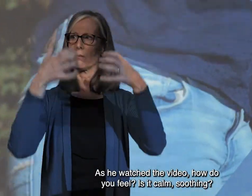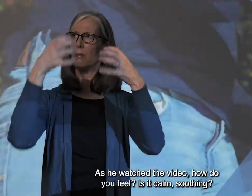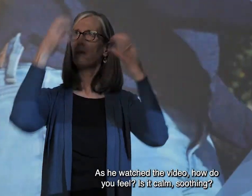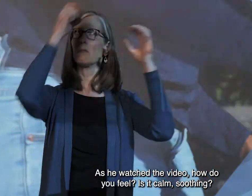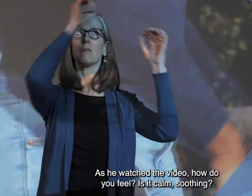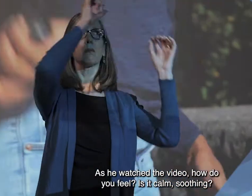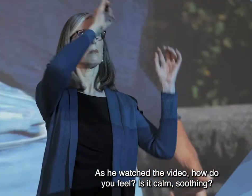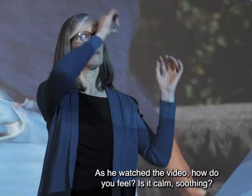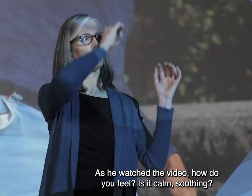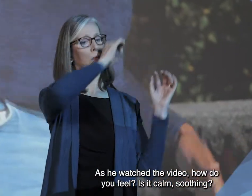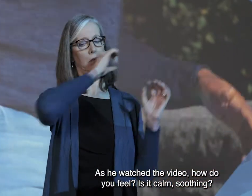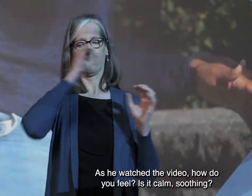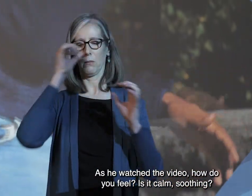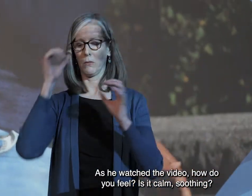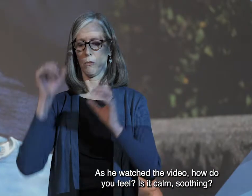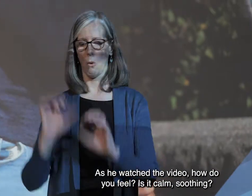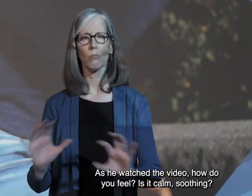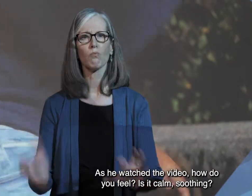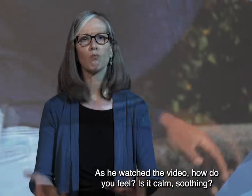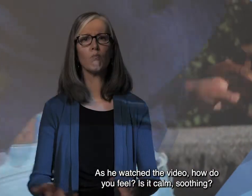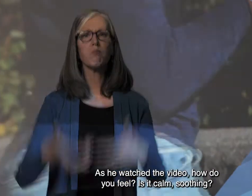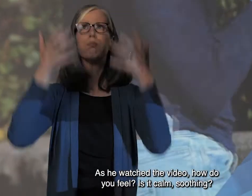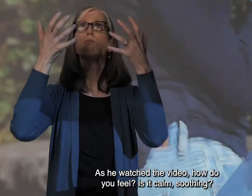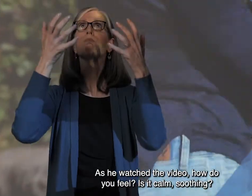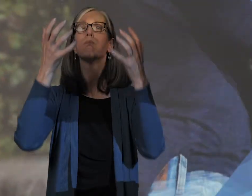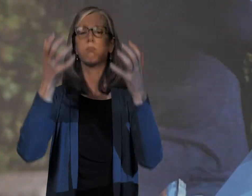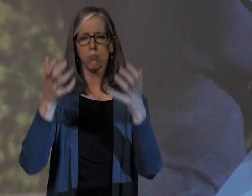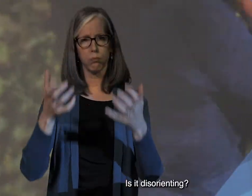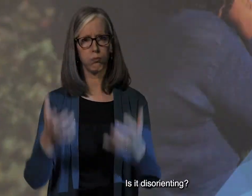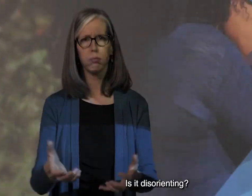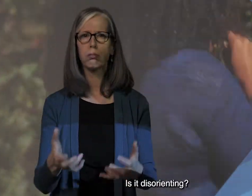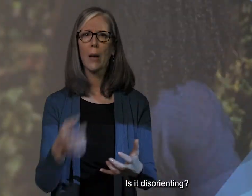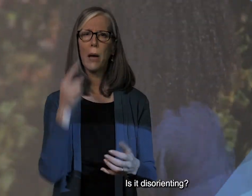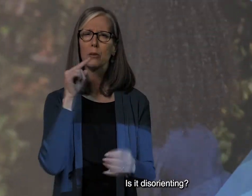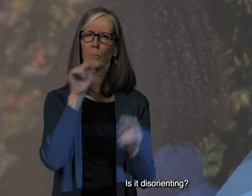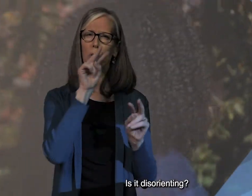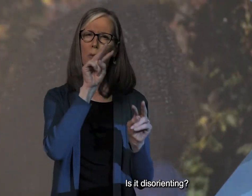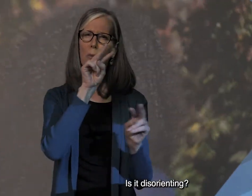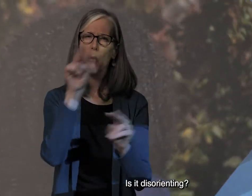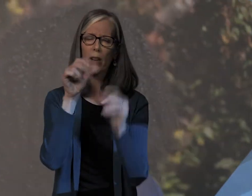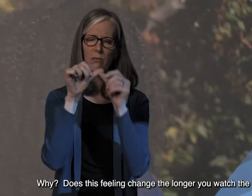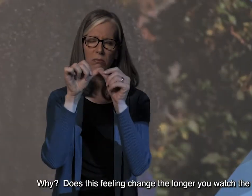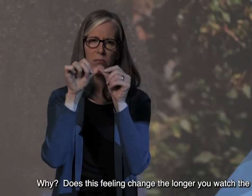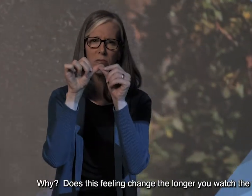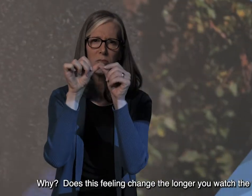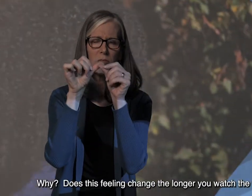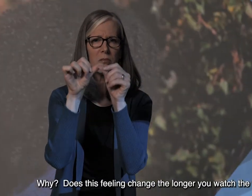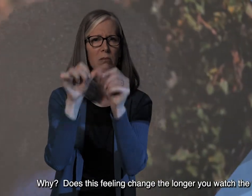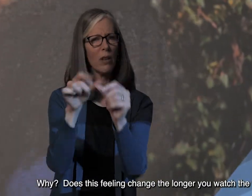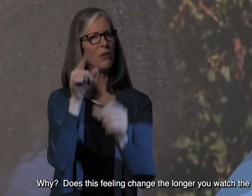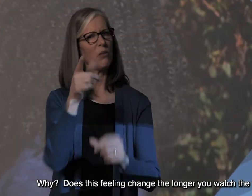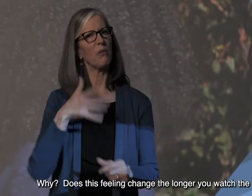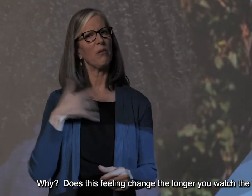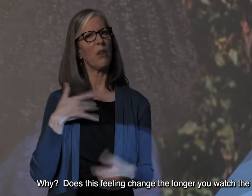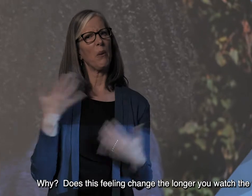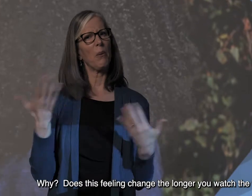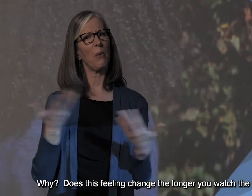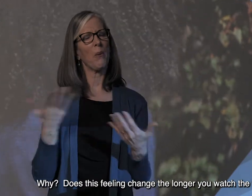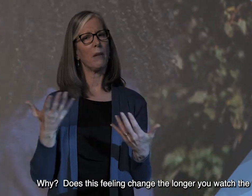you feel? Is it calm? Soothing? Is it disorienting? Why? Does this